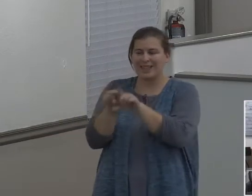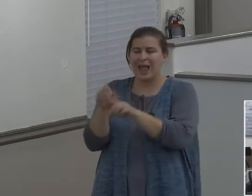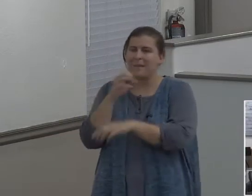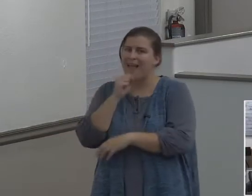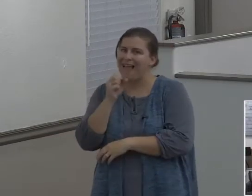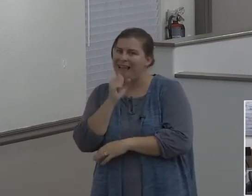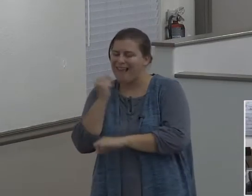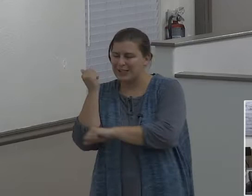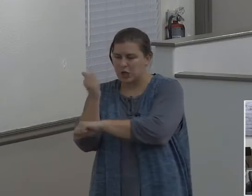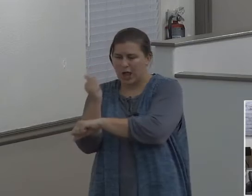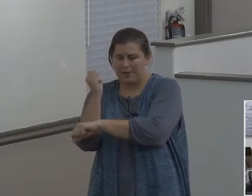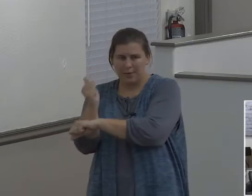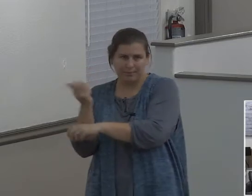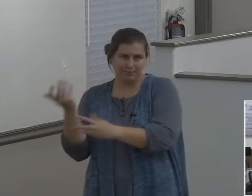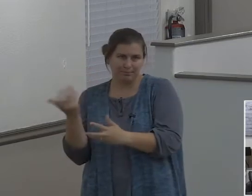was.